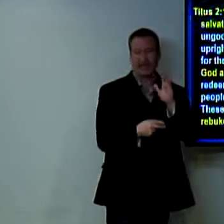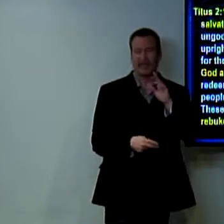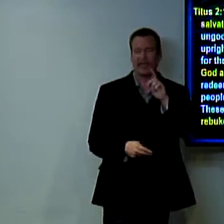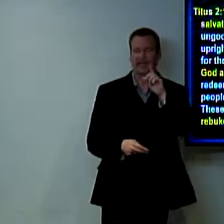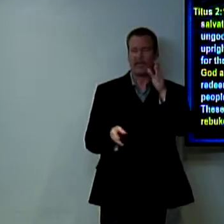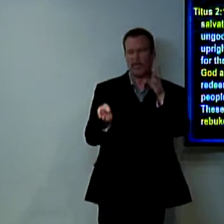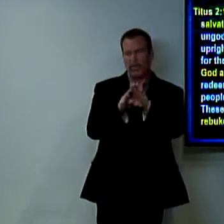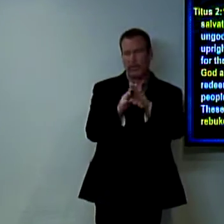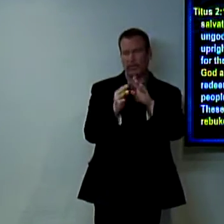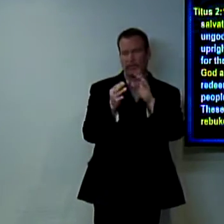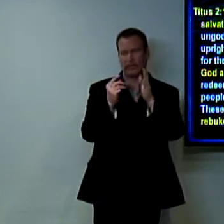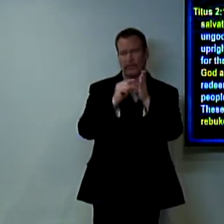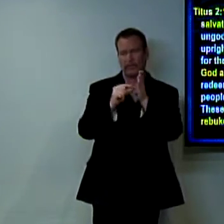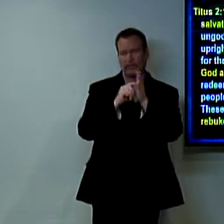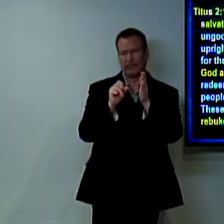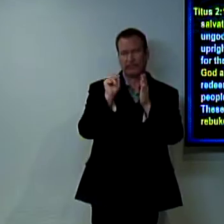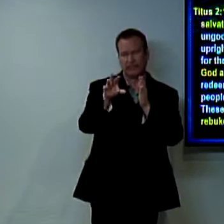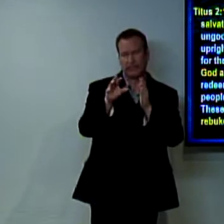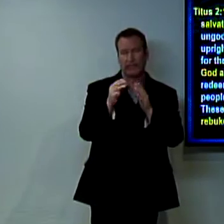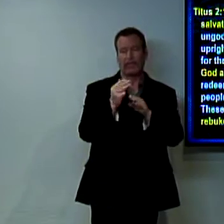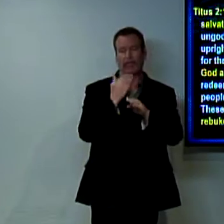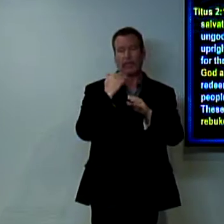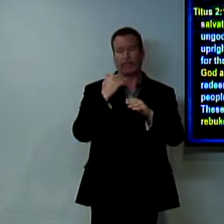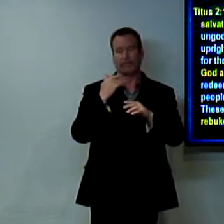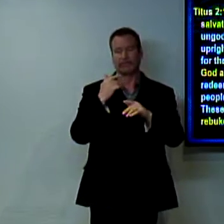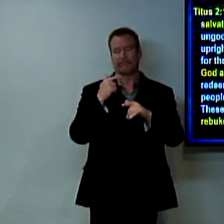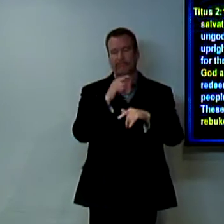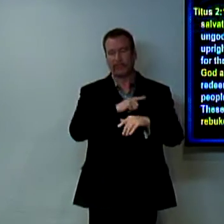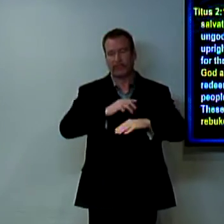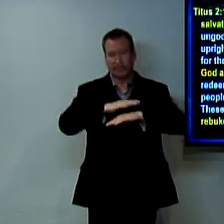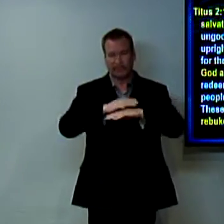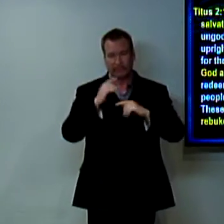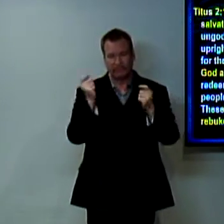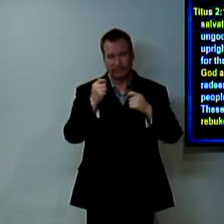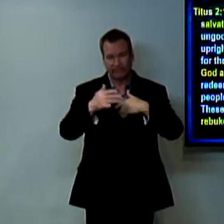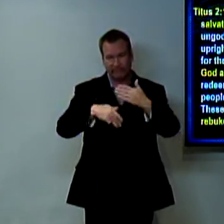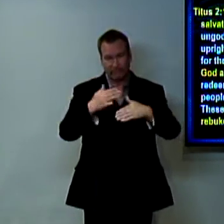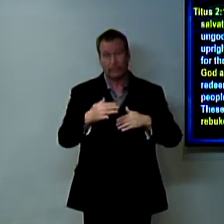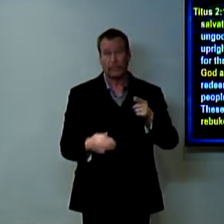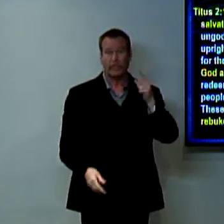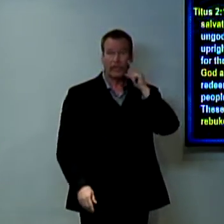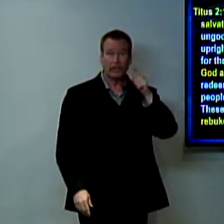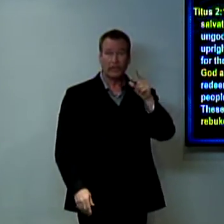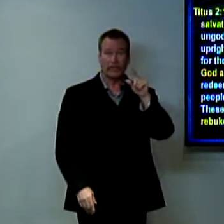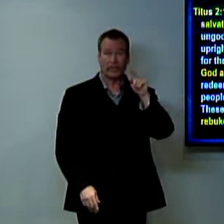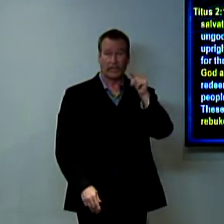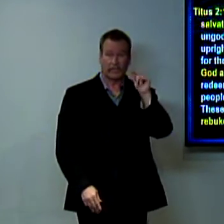to look at this also in closing these particular verses before we go on